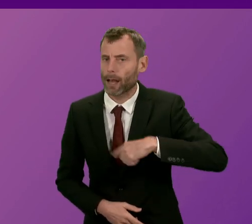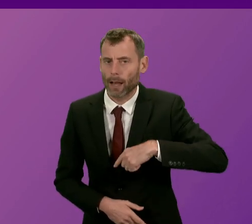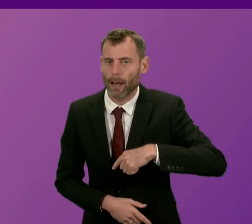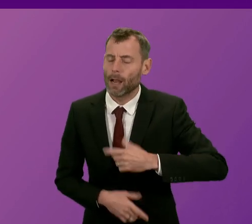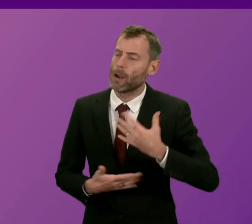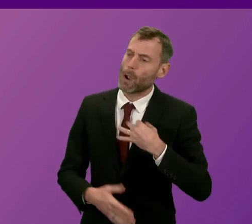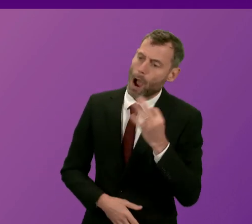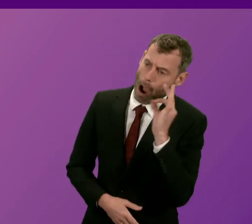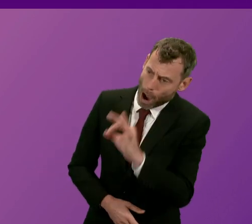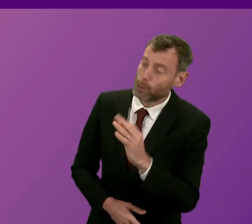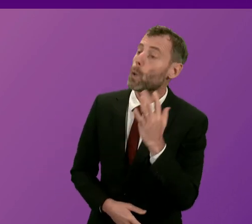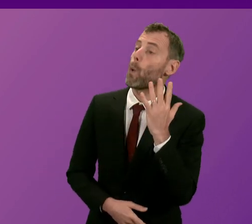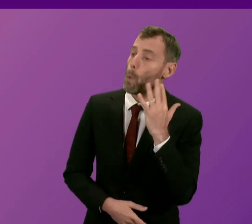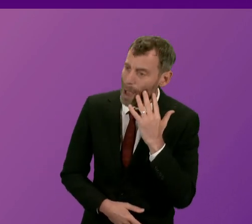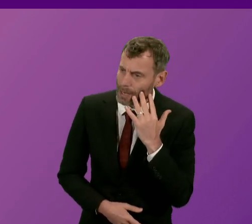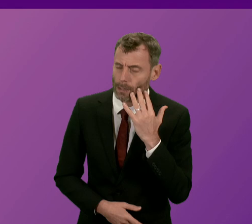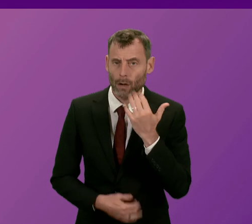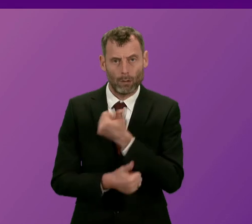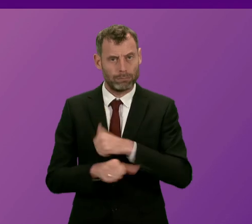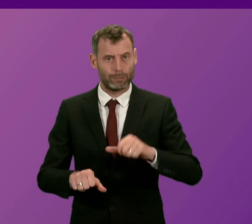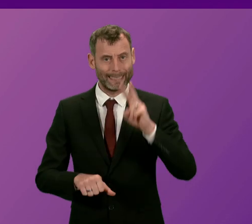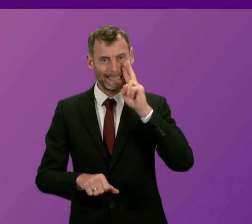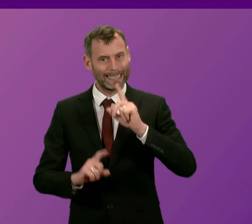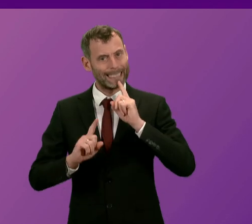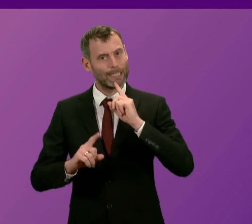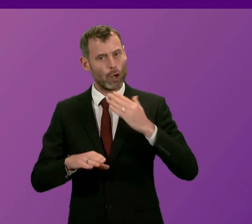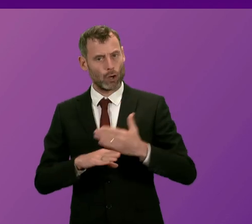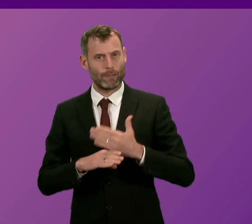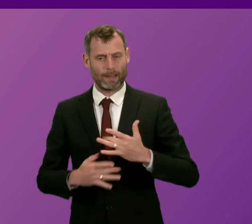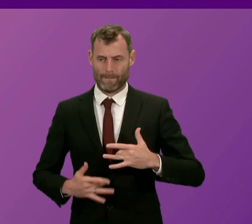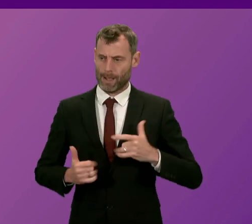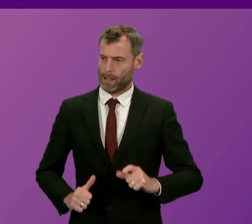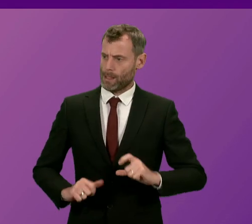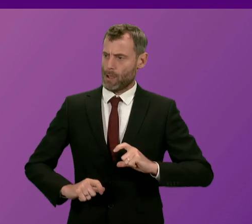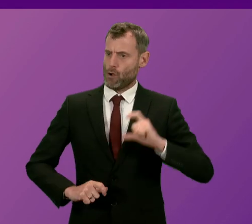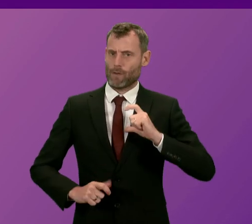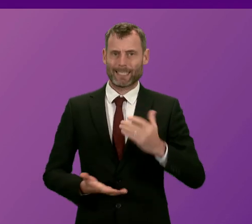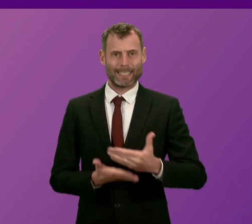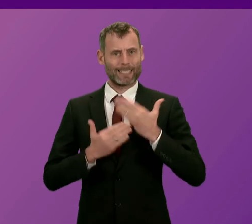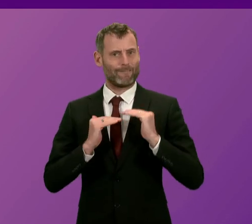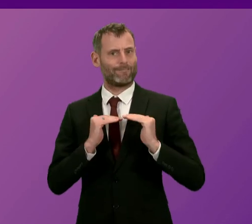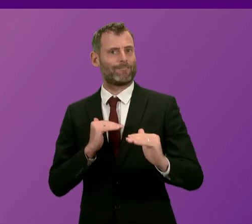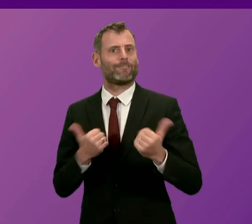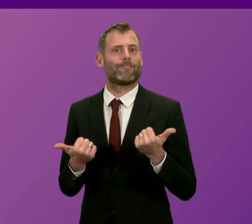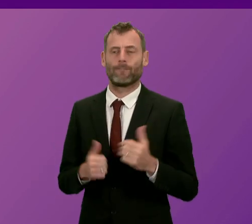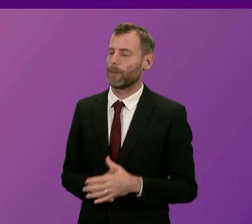Minister today, when will teachers have the stability they deserve? First Minister. I